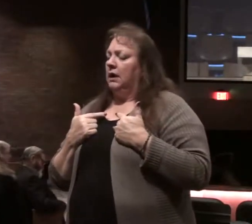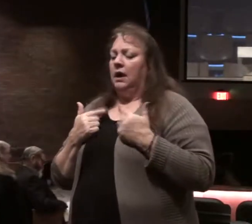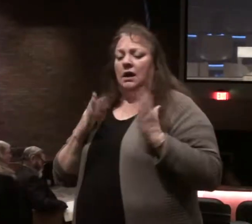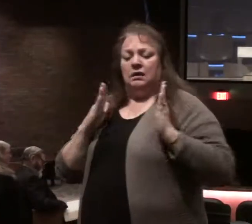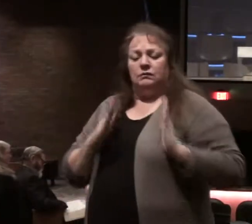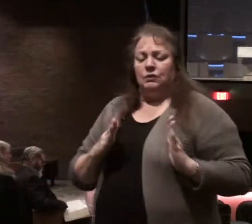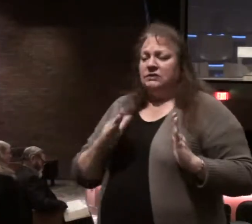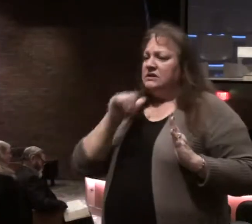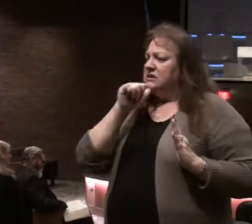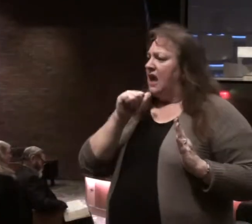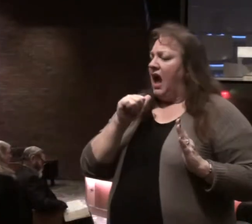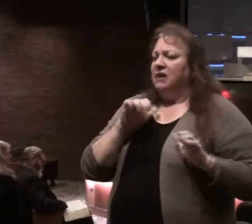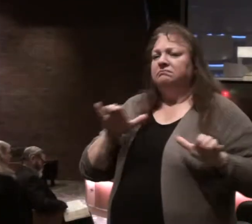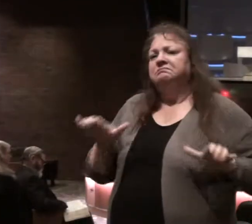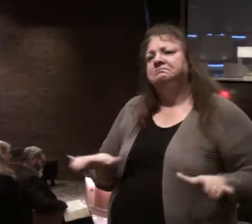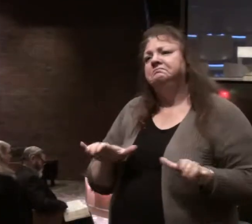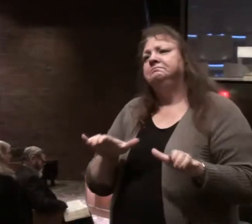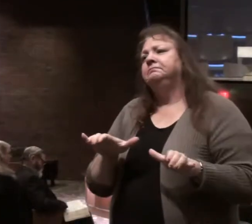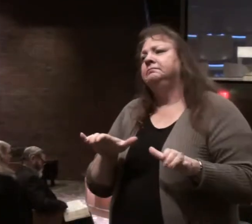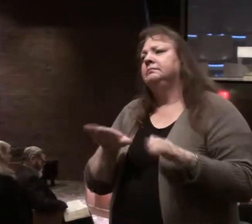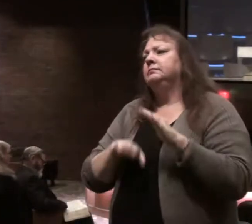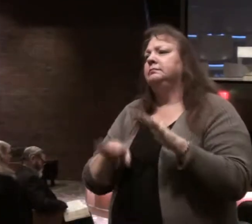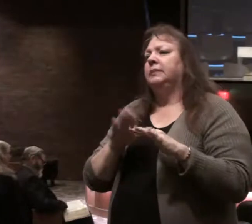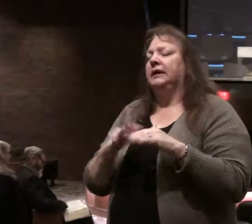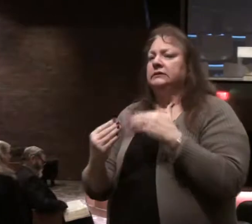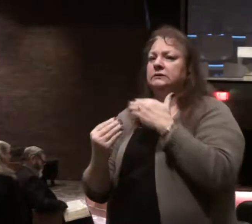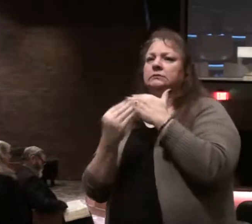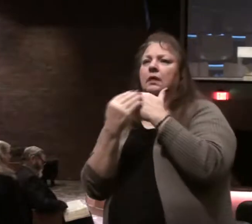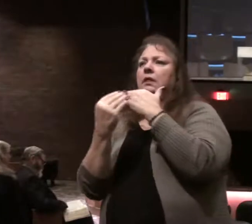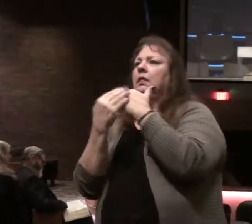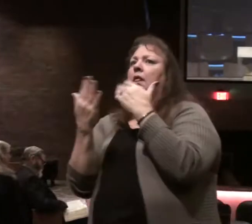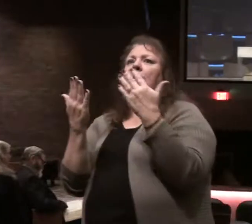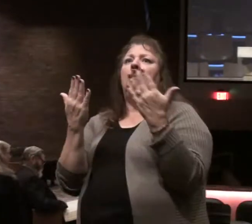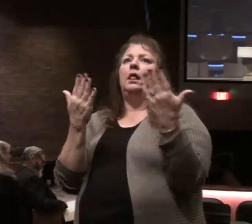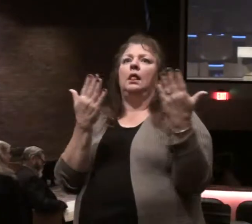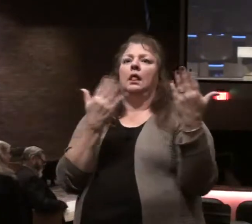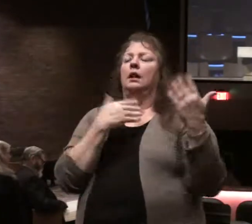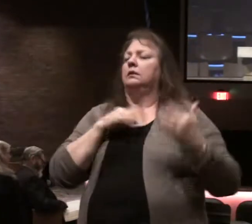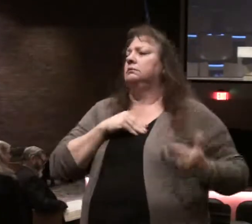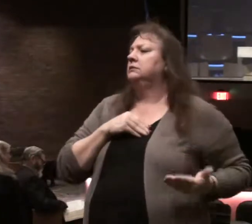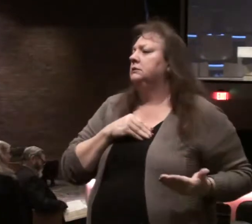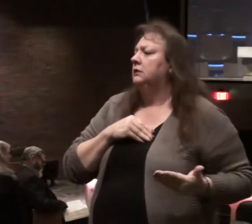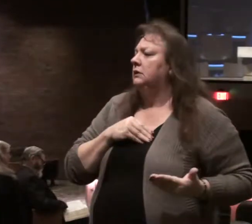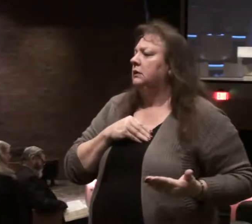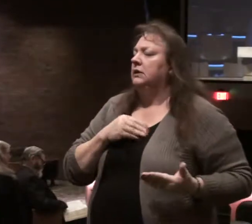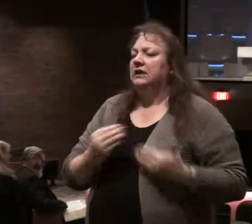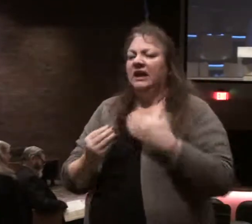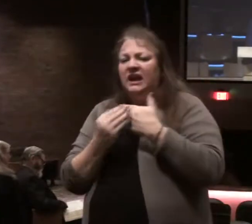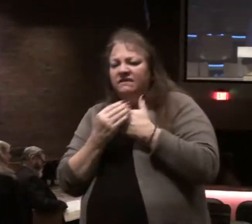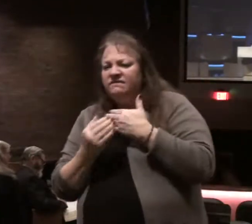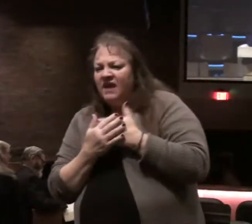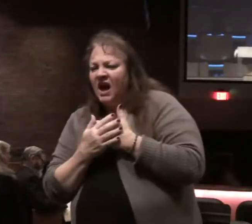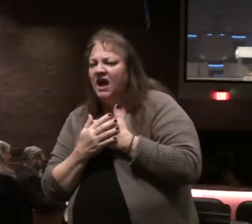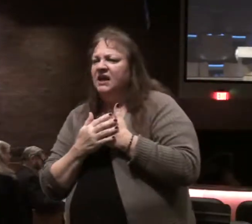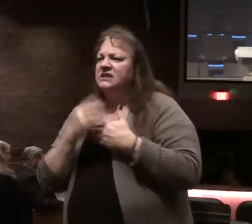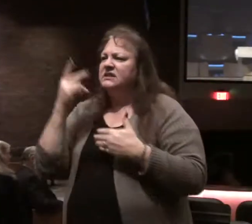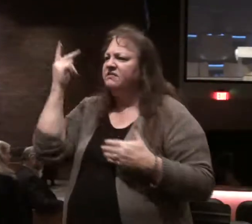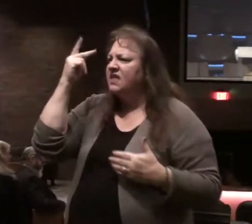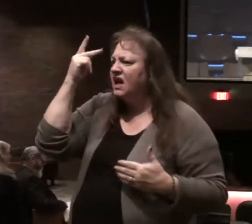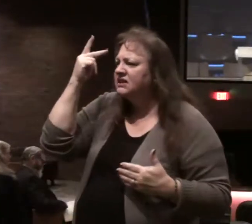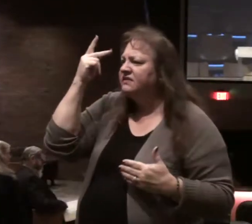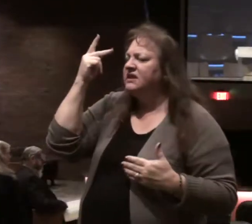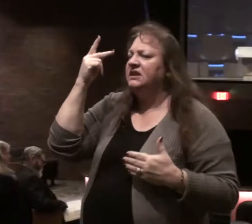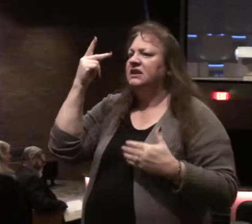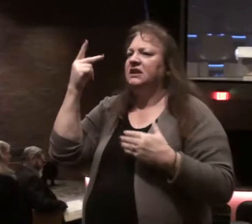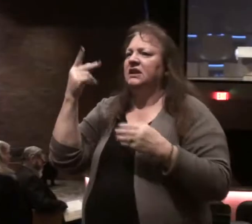person doesn't conduct one's life based on the counsel of the wicked. The guidance, the advice, the philosophy, the